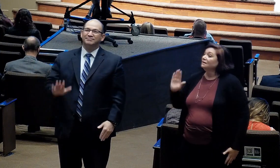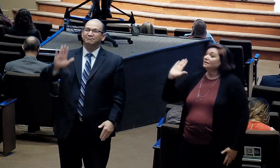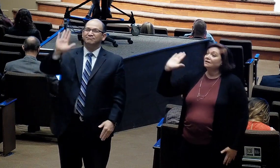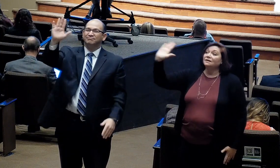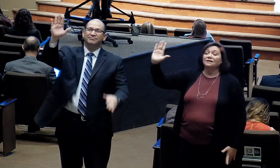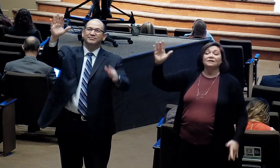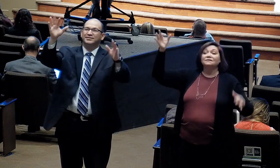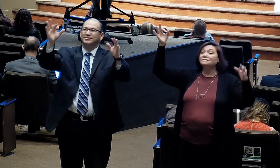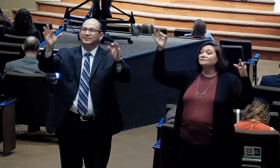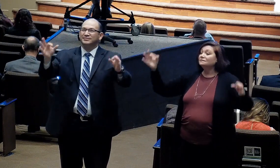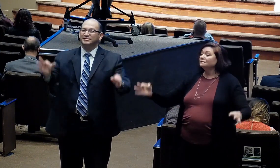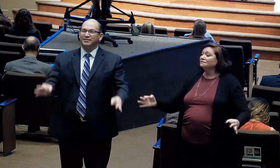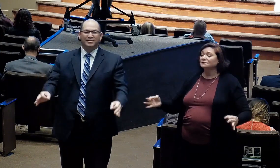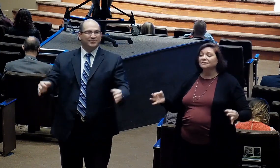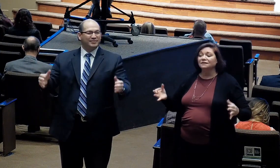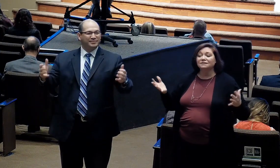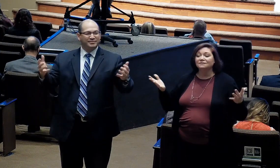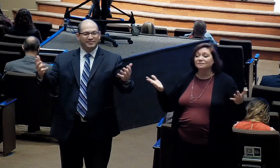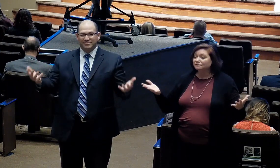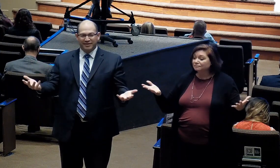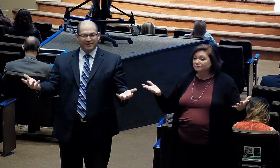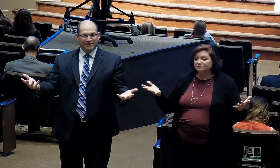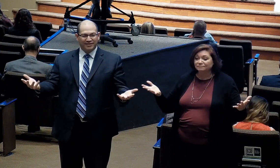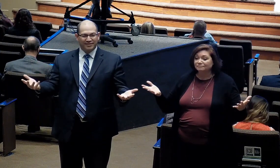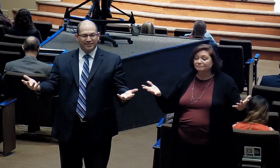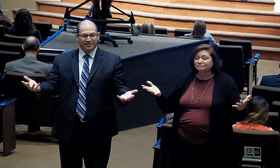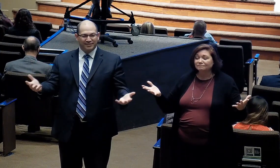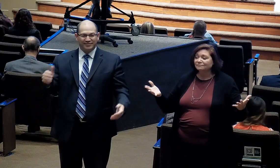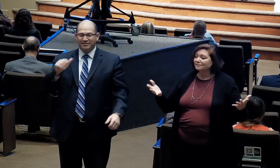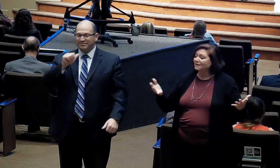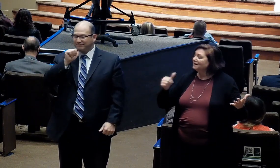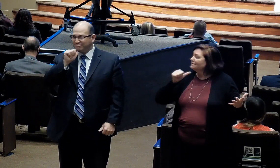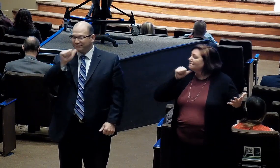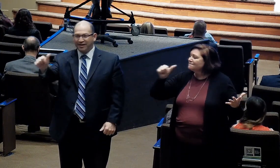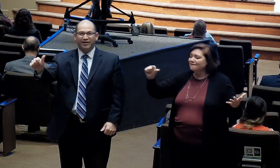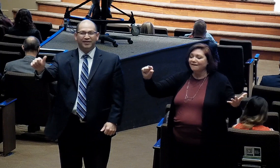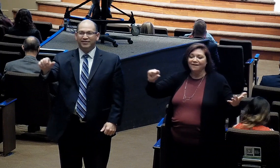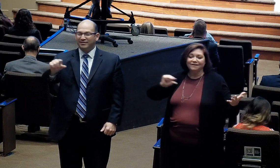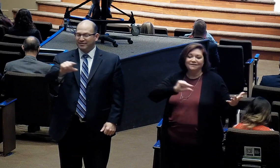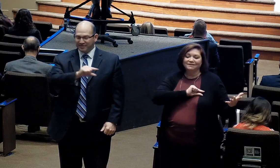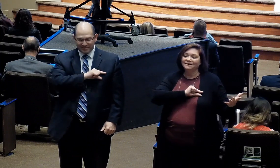verdict is not guilty.